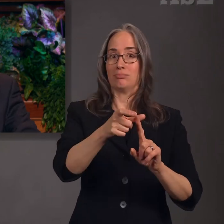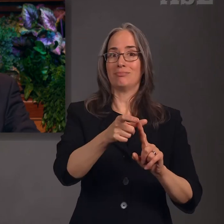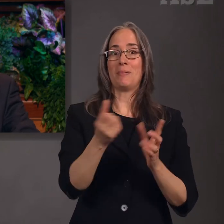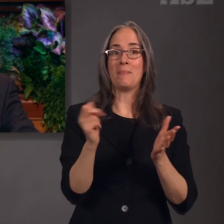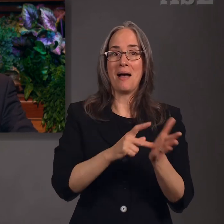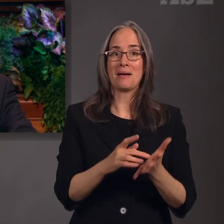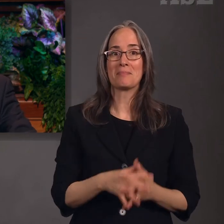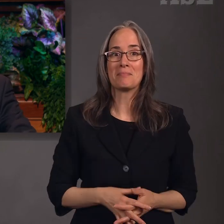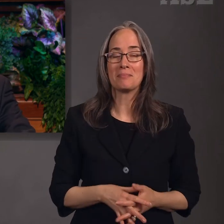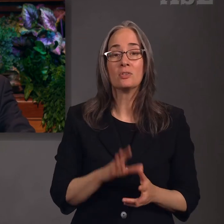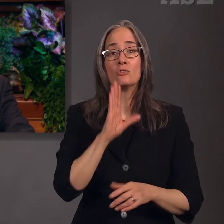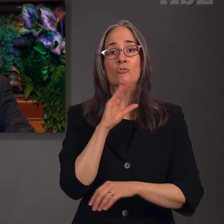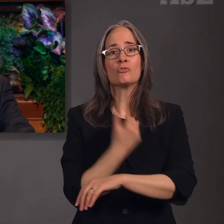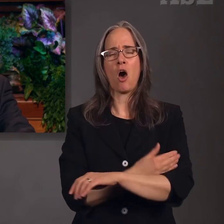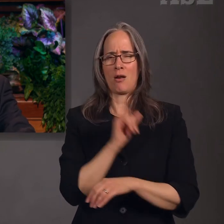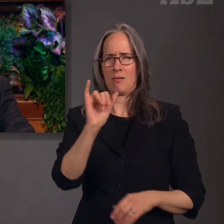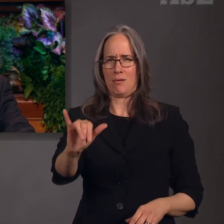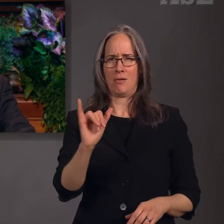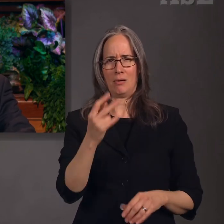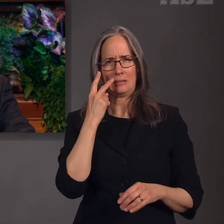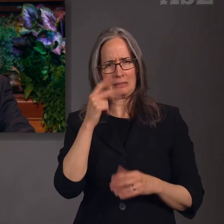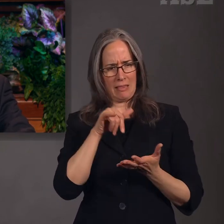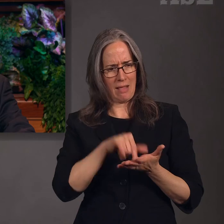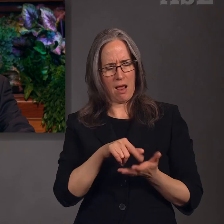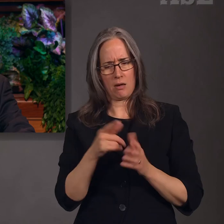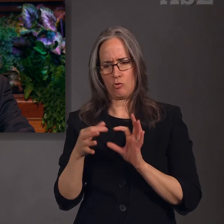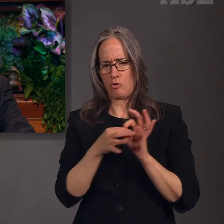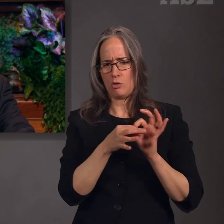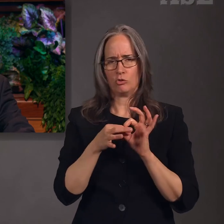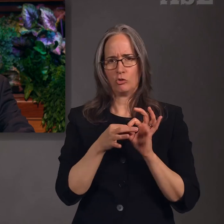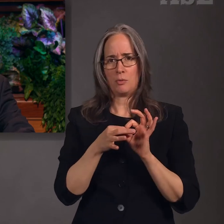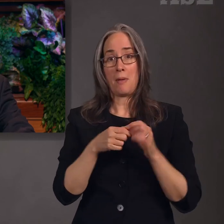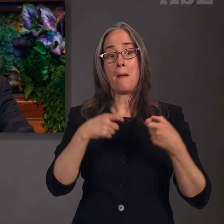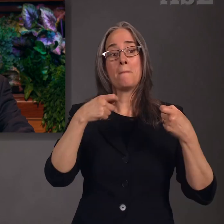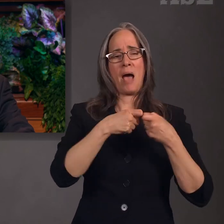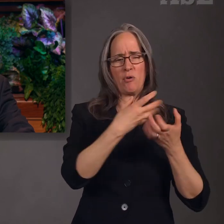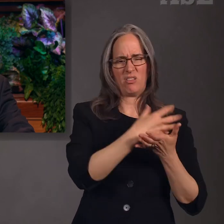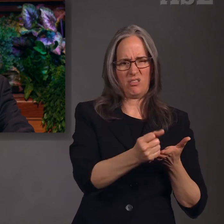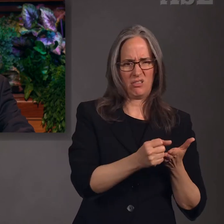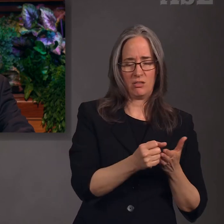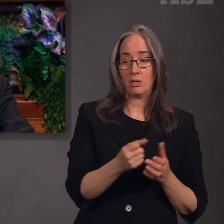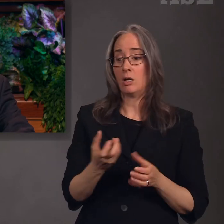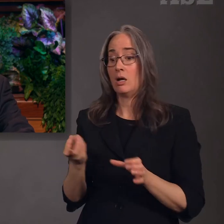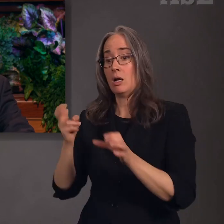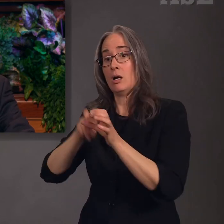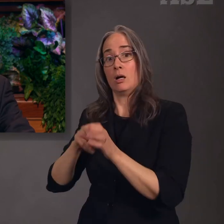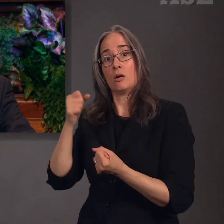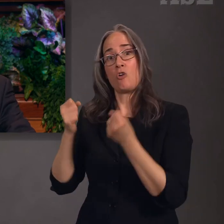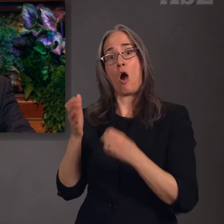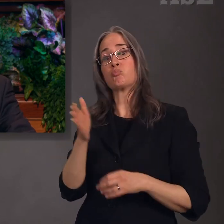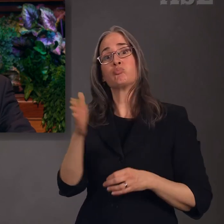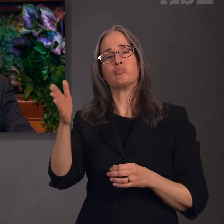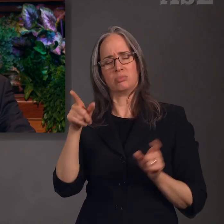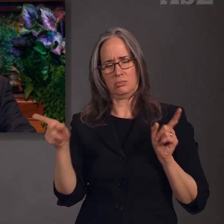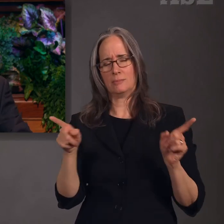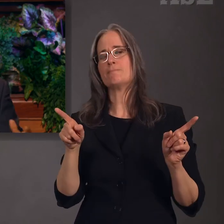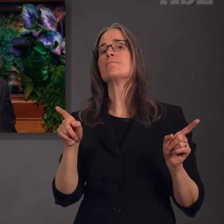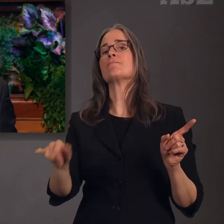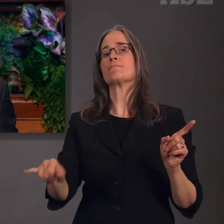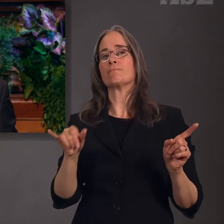relationship between the battery and power to drive our toy car, so we learned about Jesus Christ,